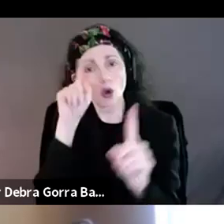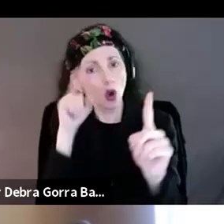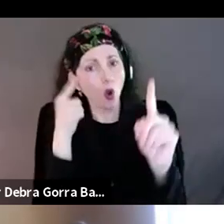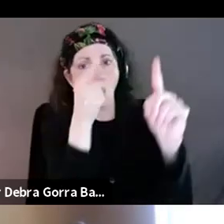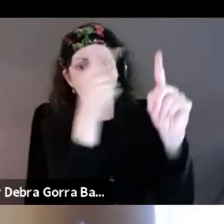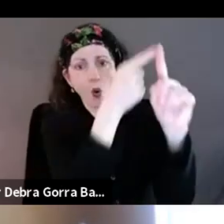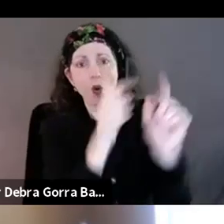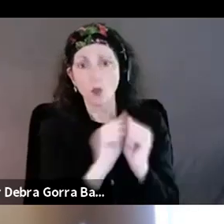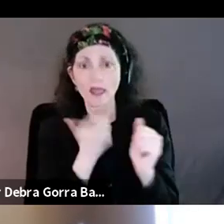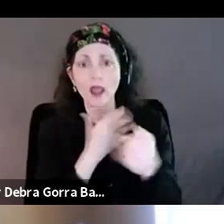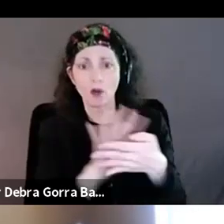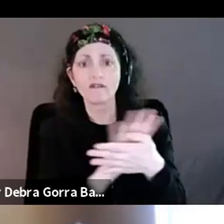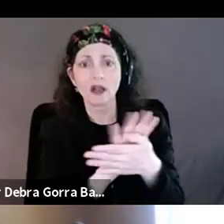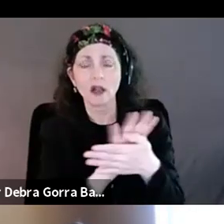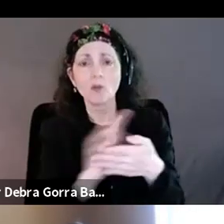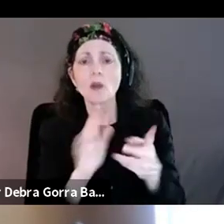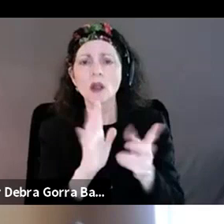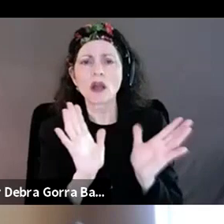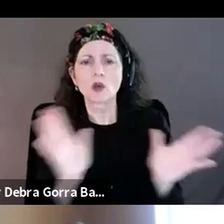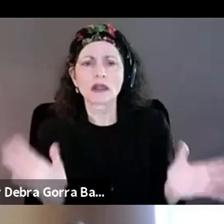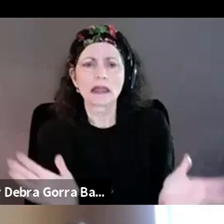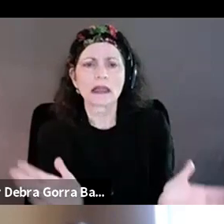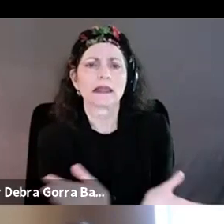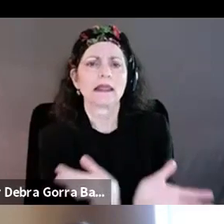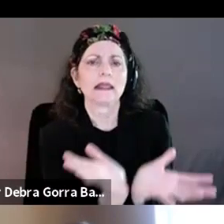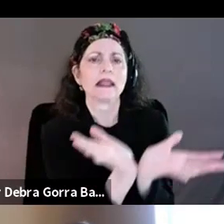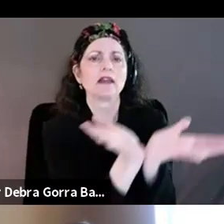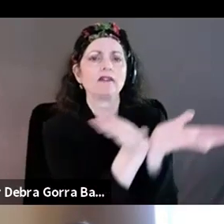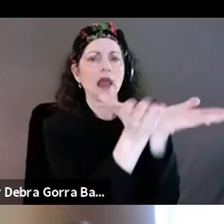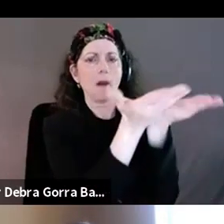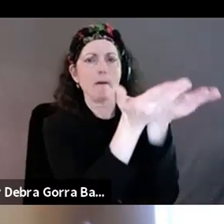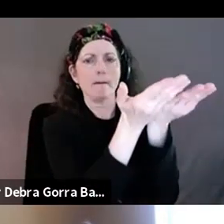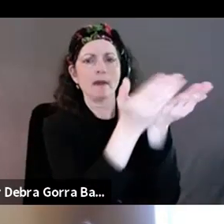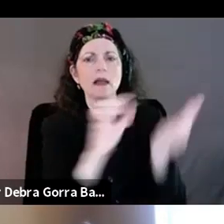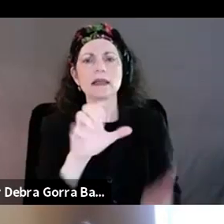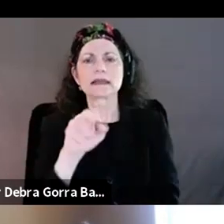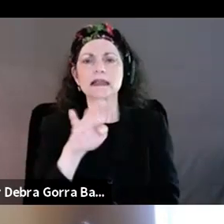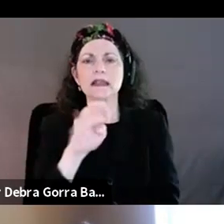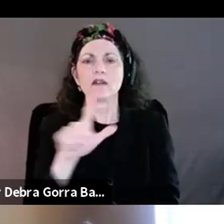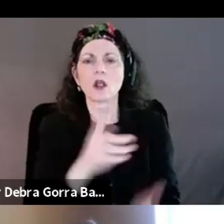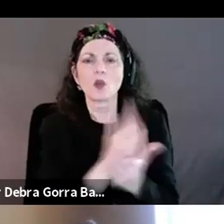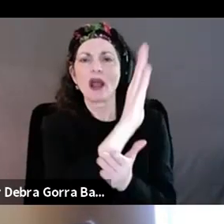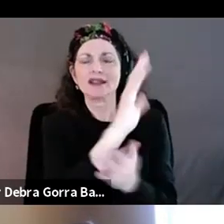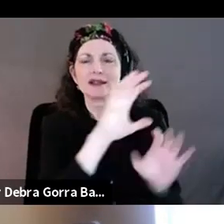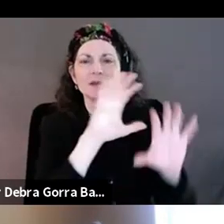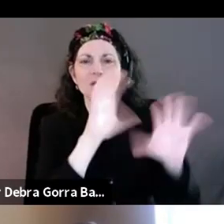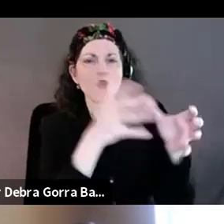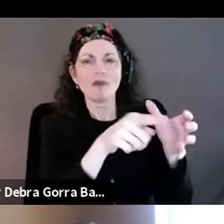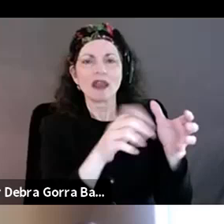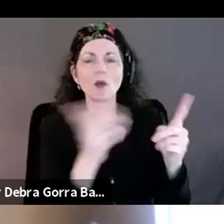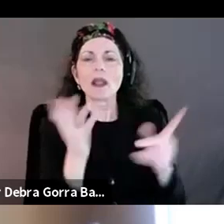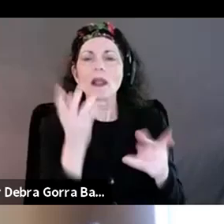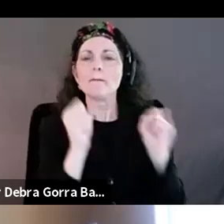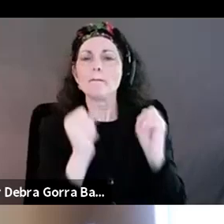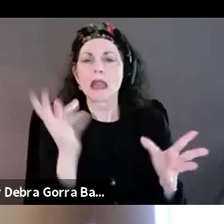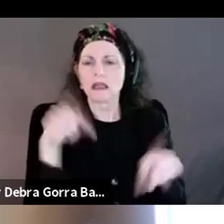was to lift up the civil rights history of the disability community, which has been so overlooked and not taught and not known.